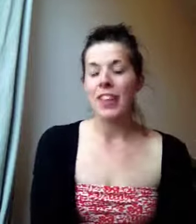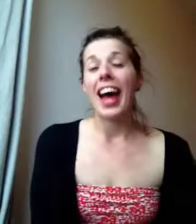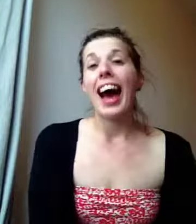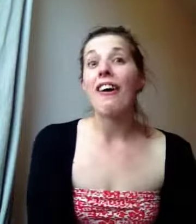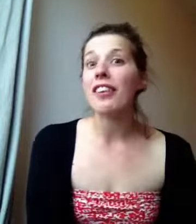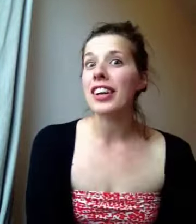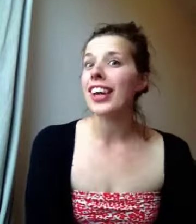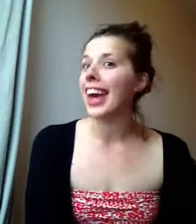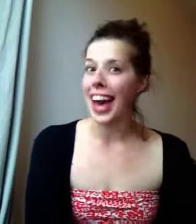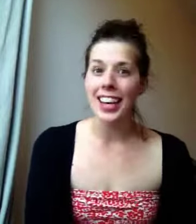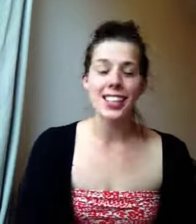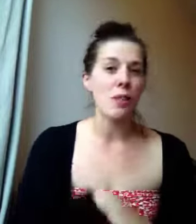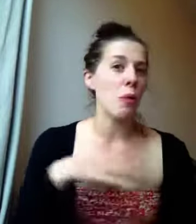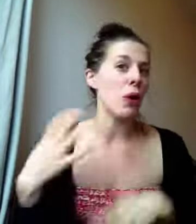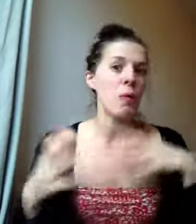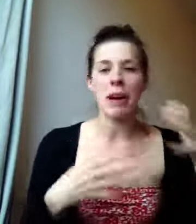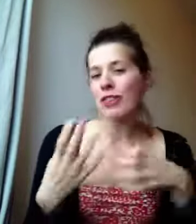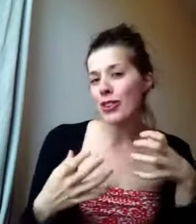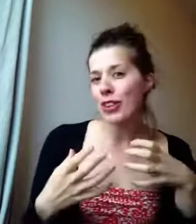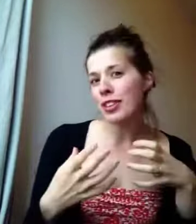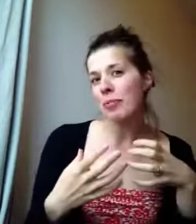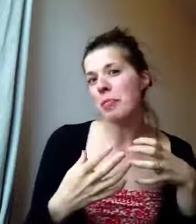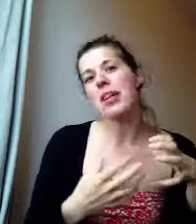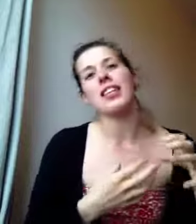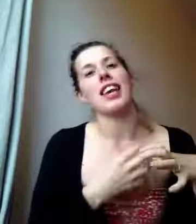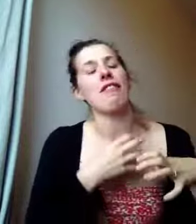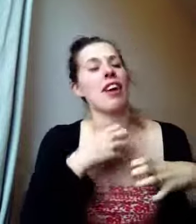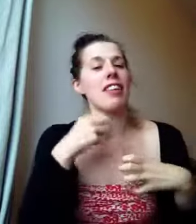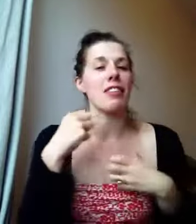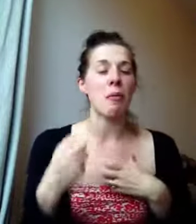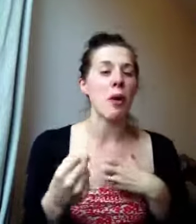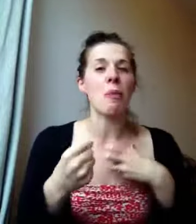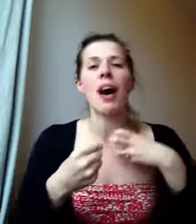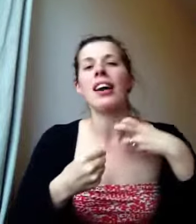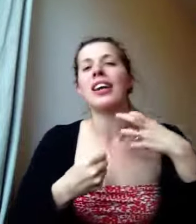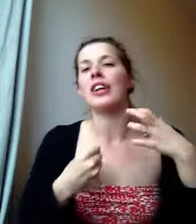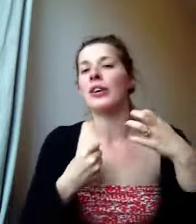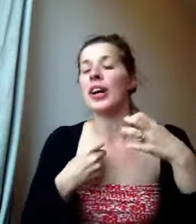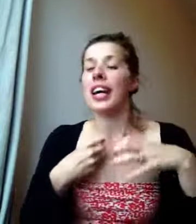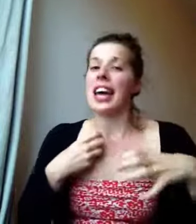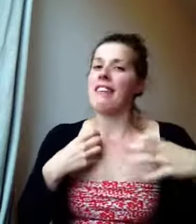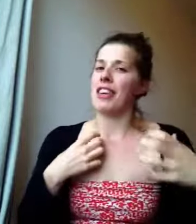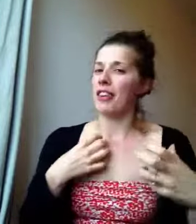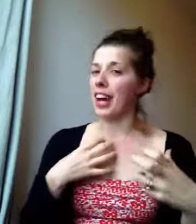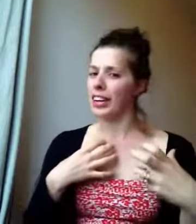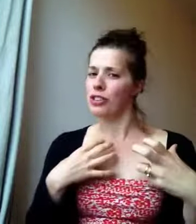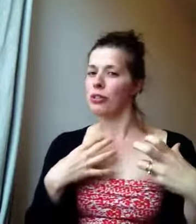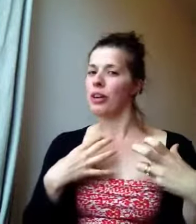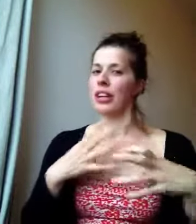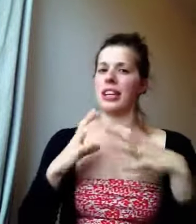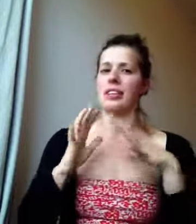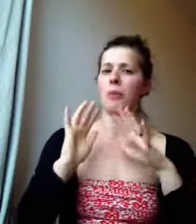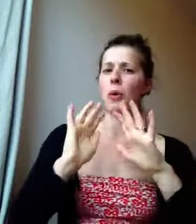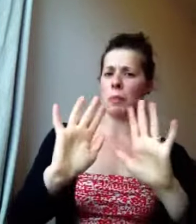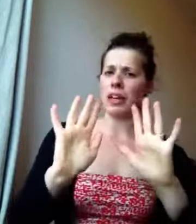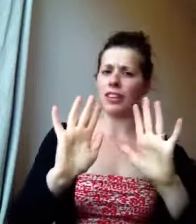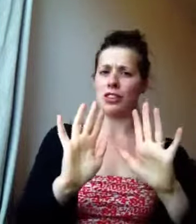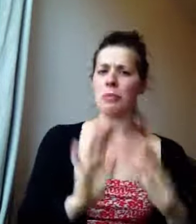I often get asked what are my views on supplements and if I think they're worthwhile or if they're not natural and all pills should be